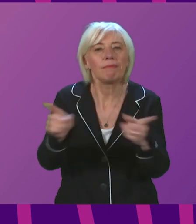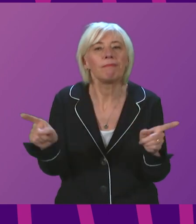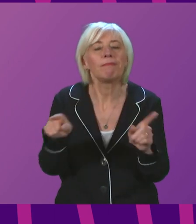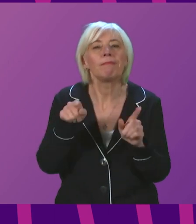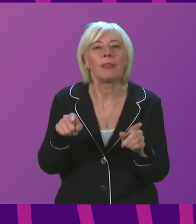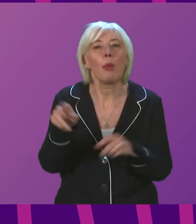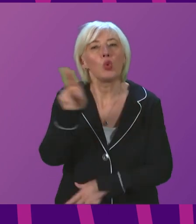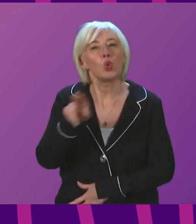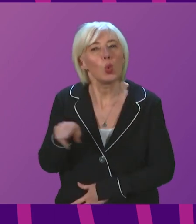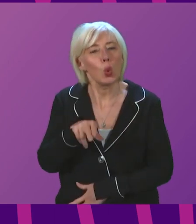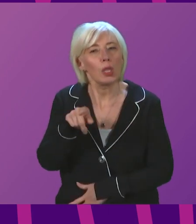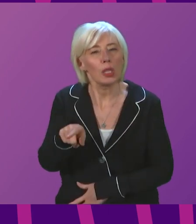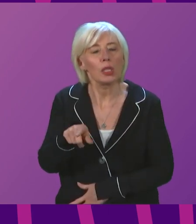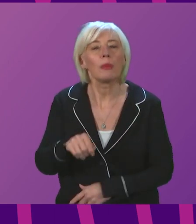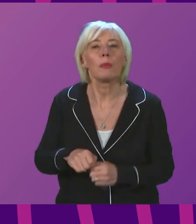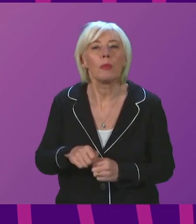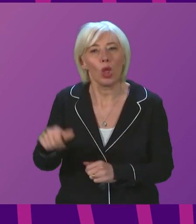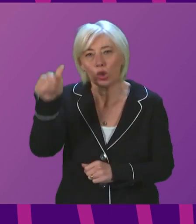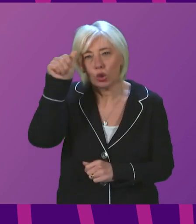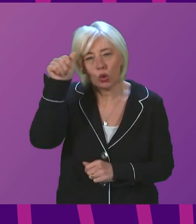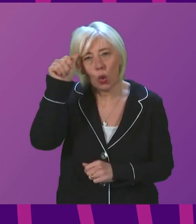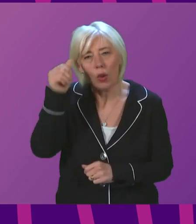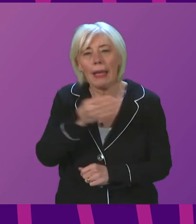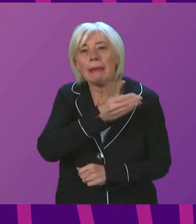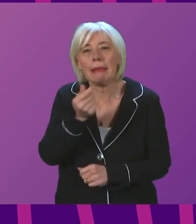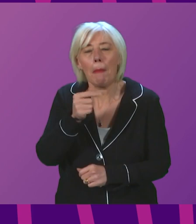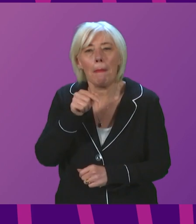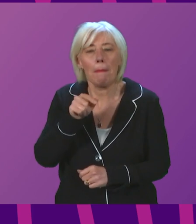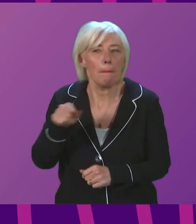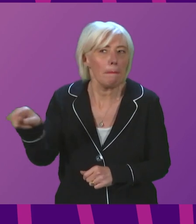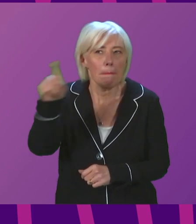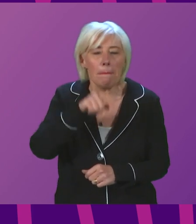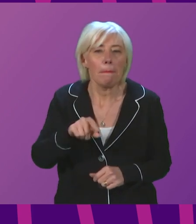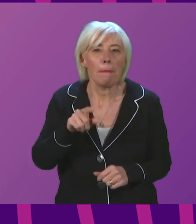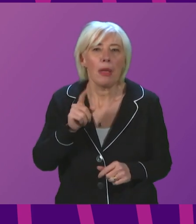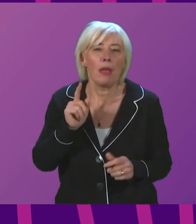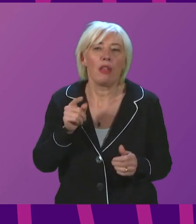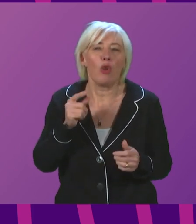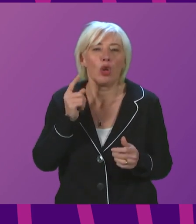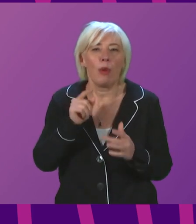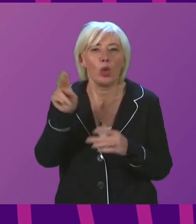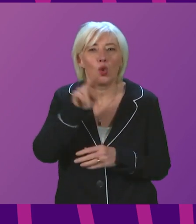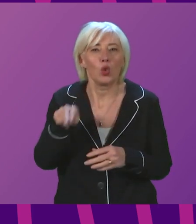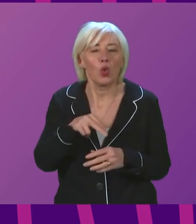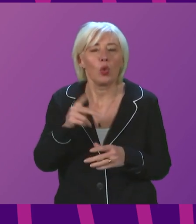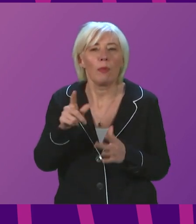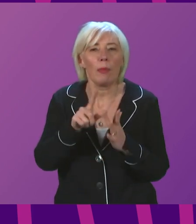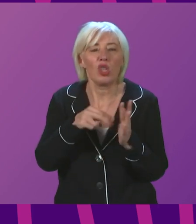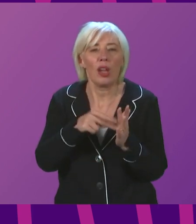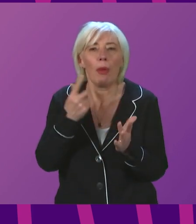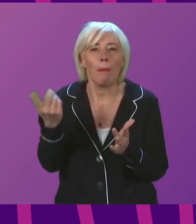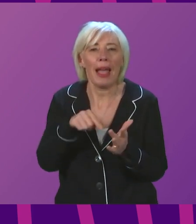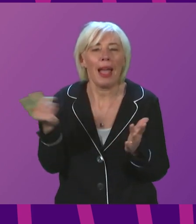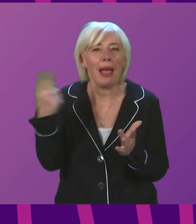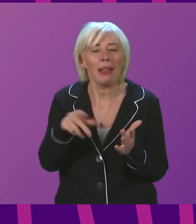issue of schools, and she will be aware of calls in some quarters for schools in January to return to a blended learning